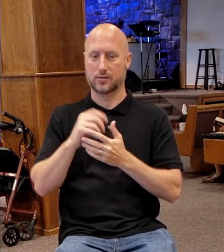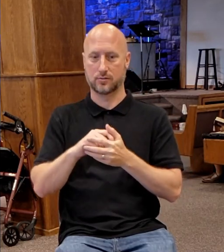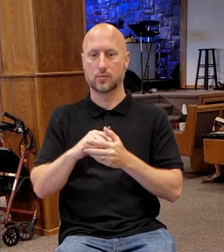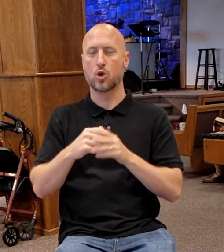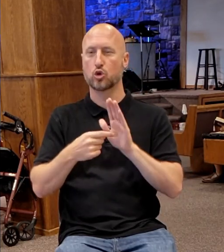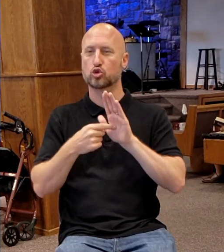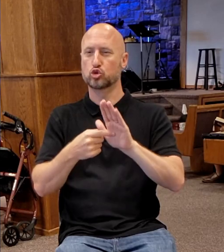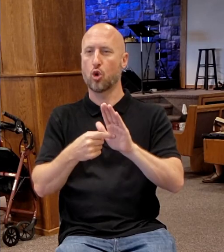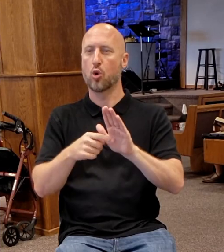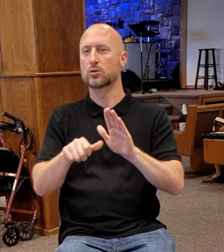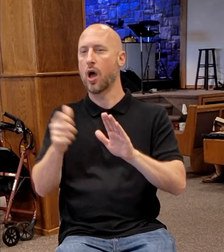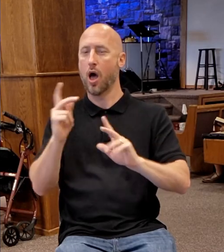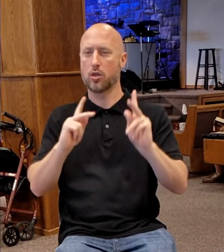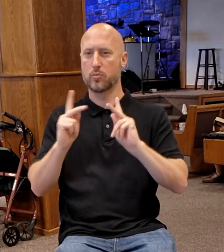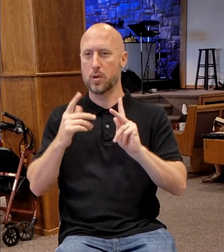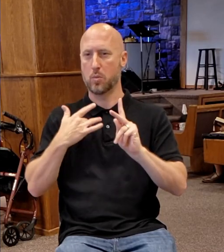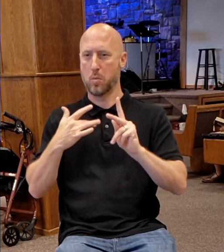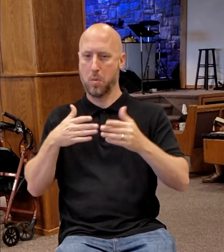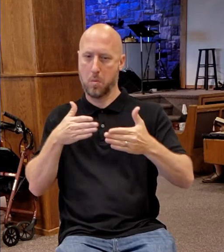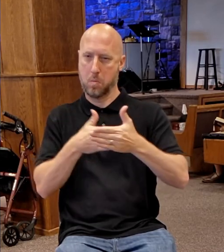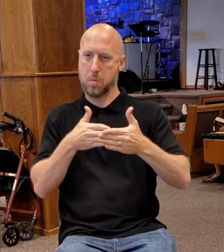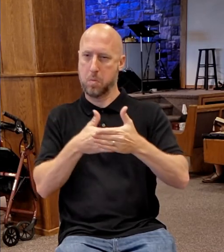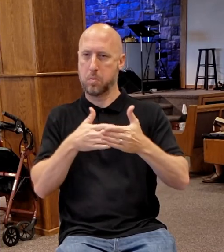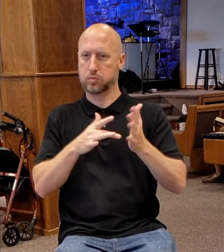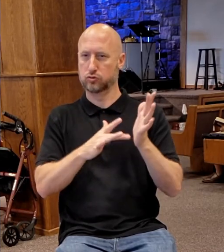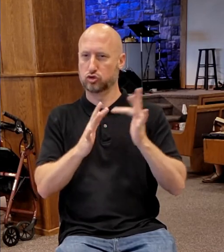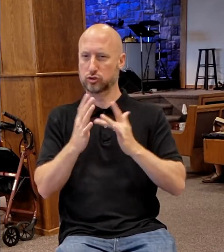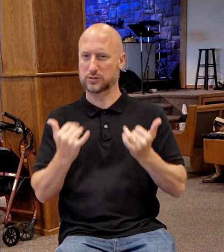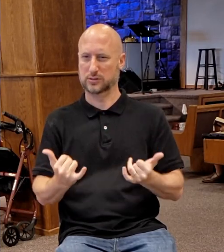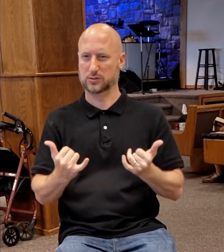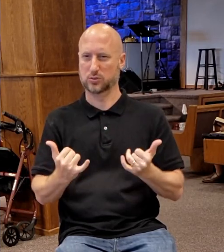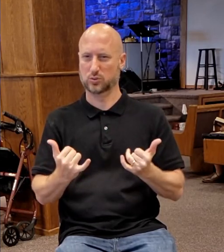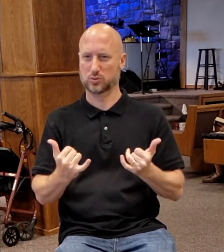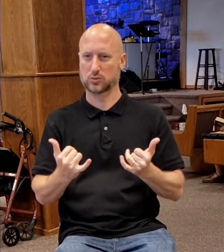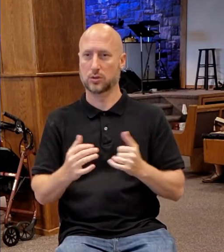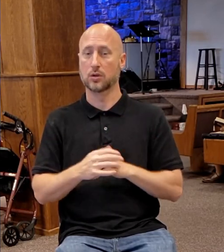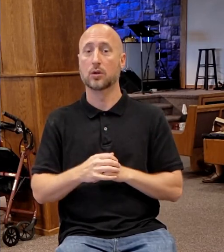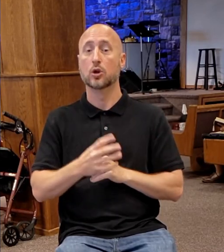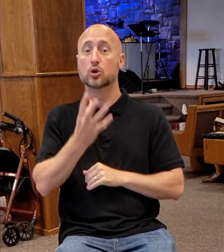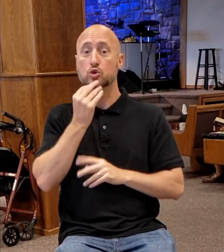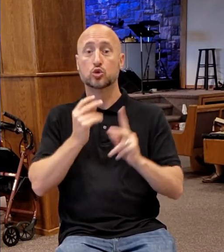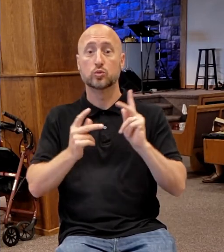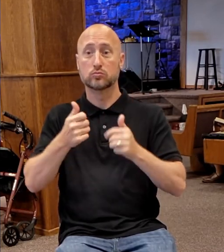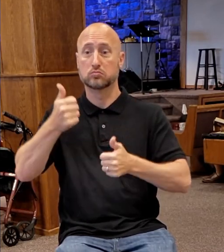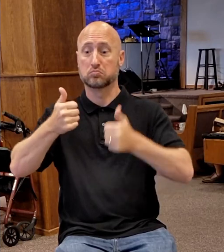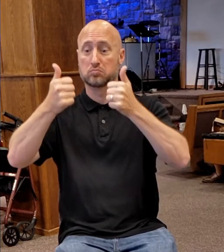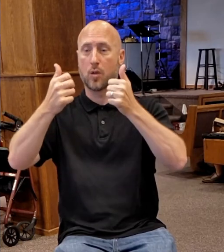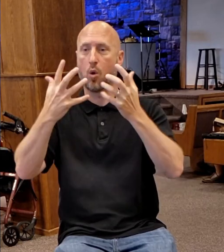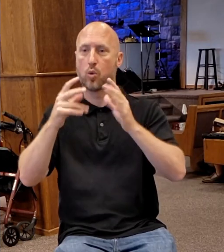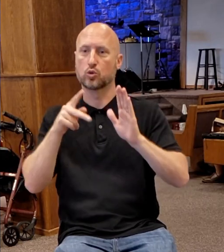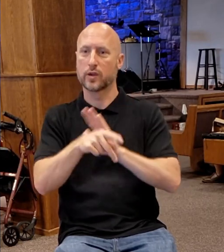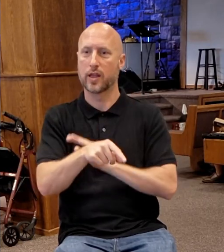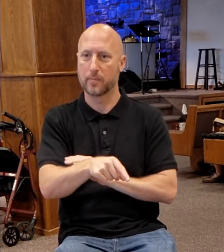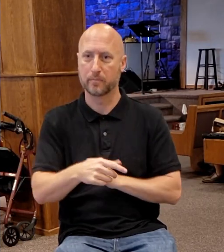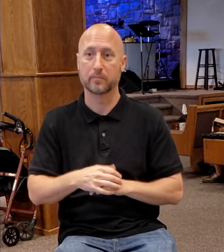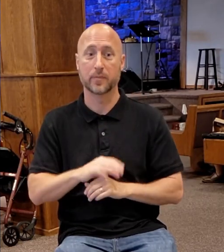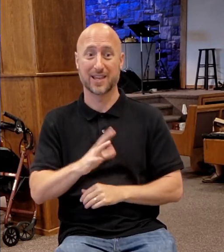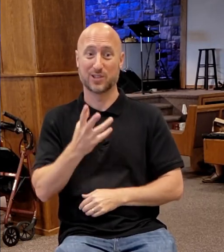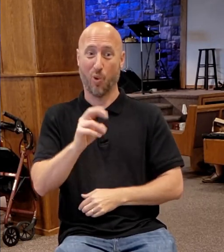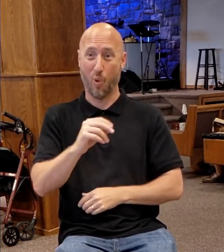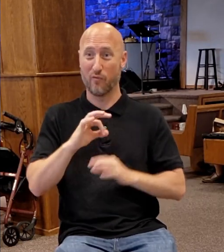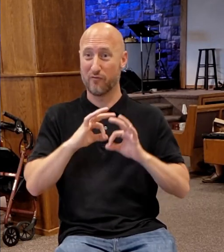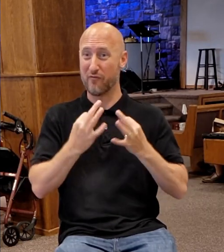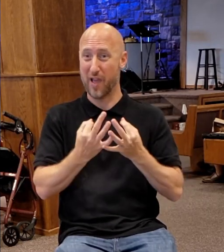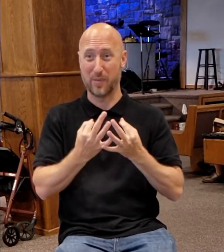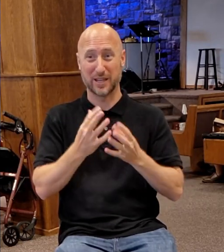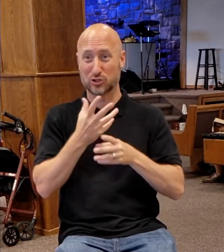that the Lord faces. The Jews want to kill him. His own family doesn't give him any credit. The